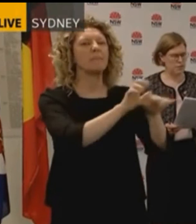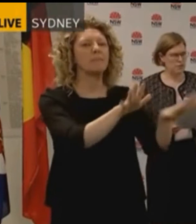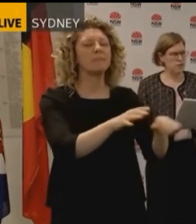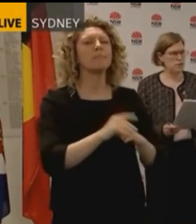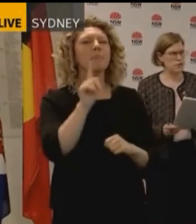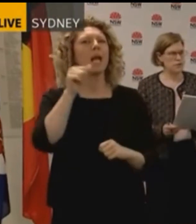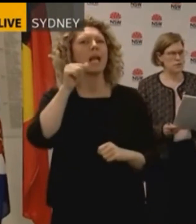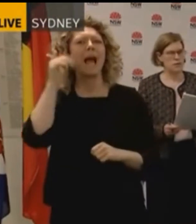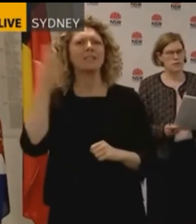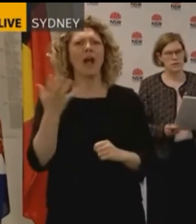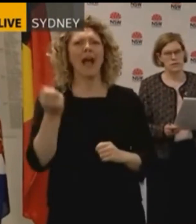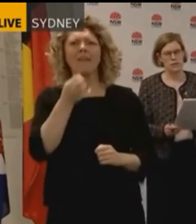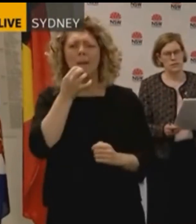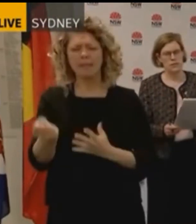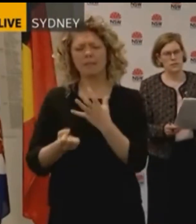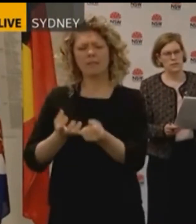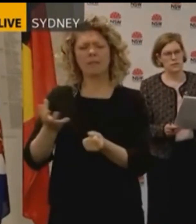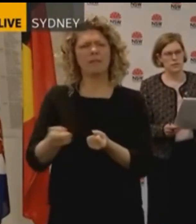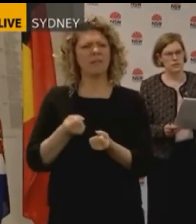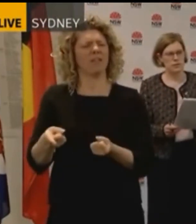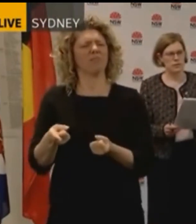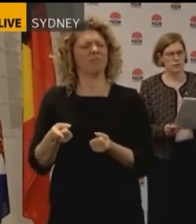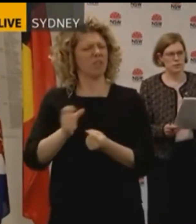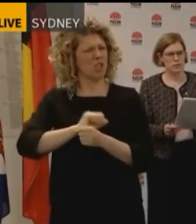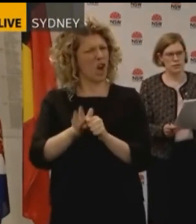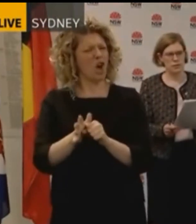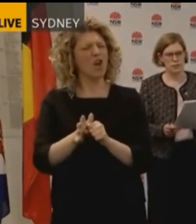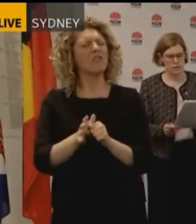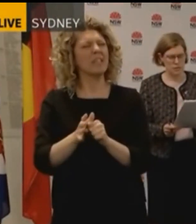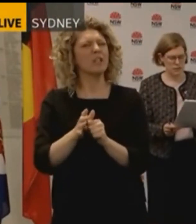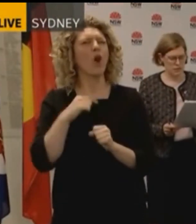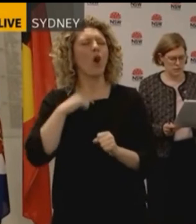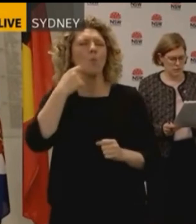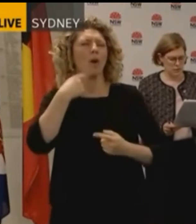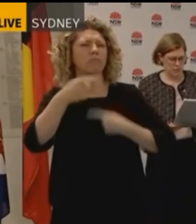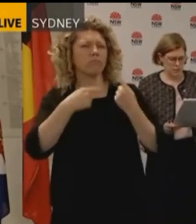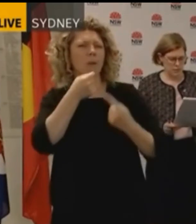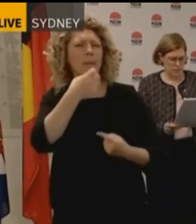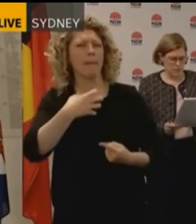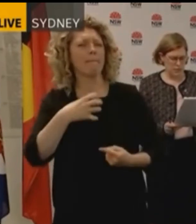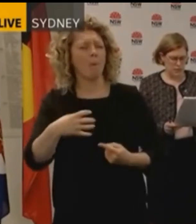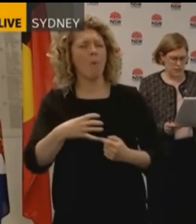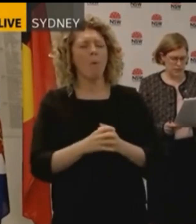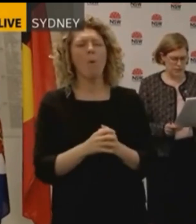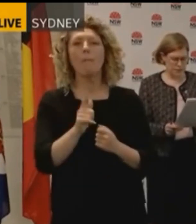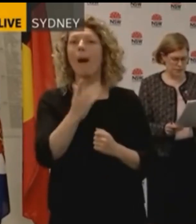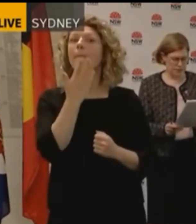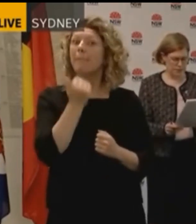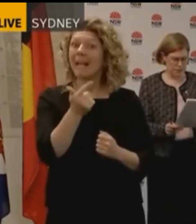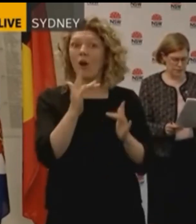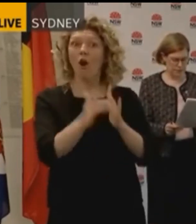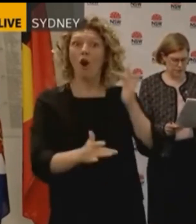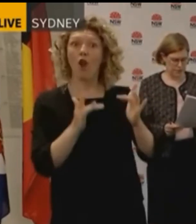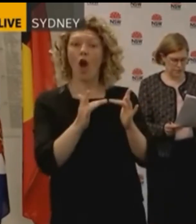overnight which Dr Chant will talk about. So we are asking people during the day to monitor the New South Wales Health website and make sure